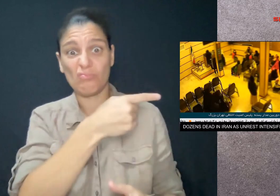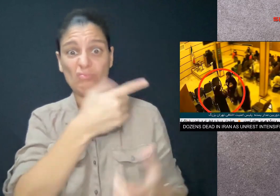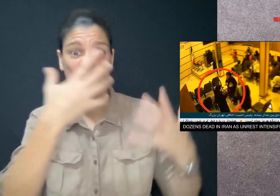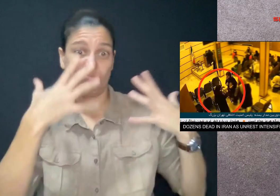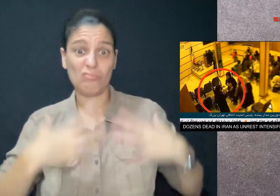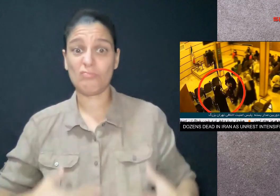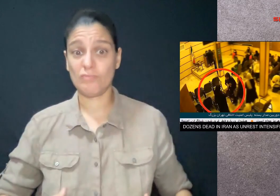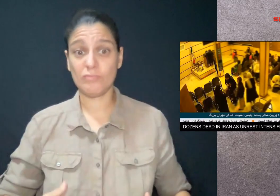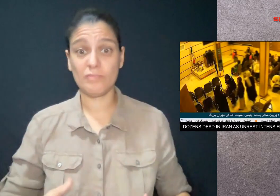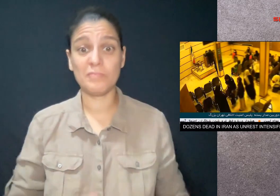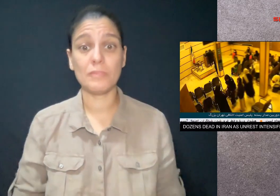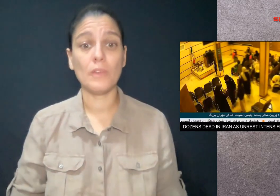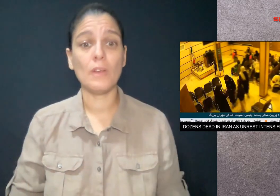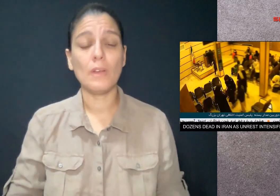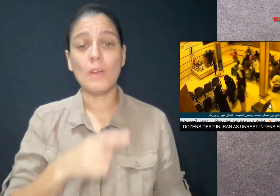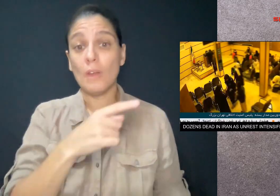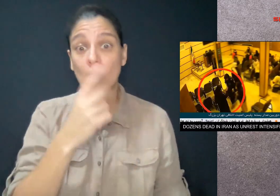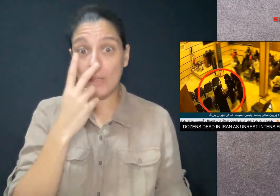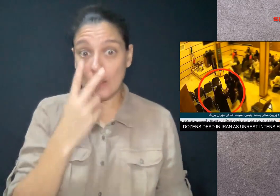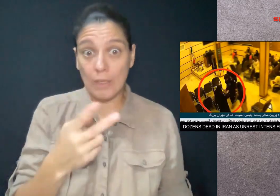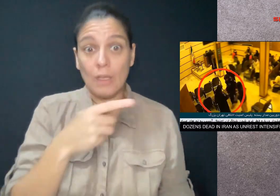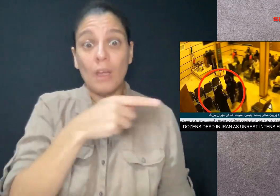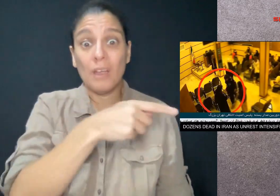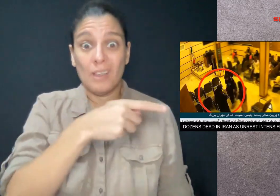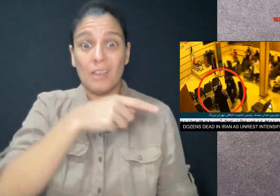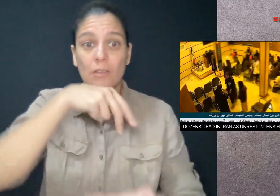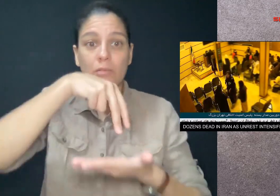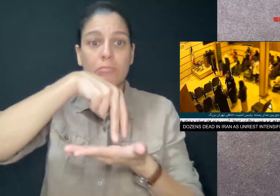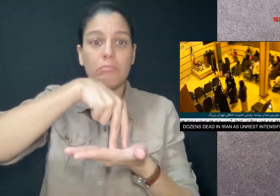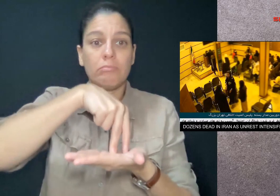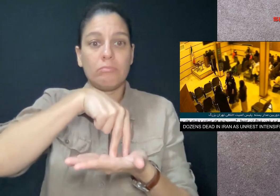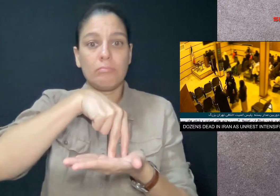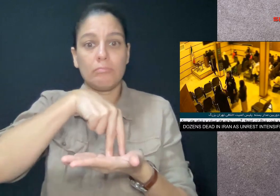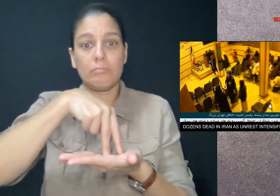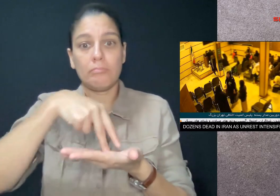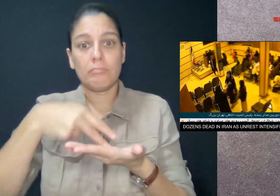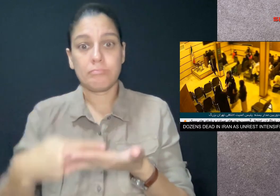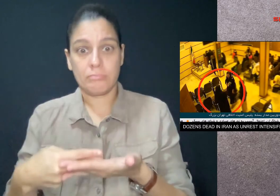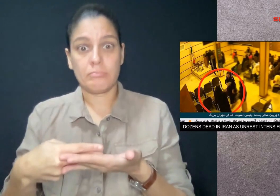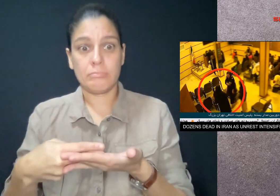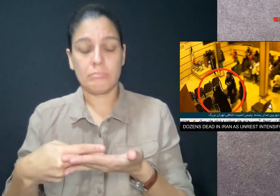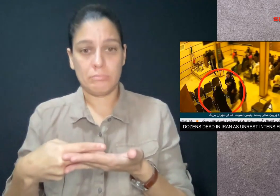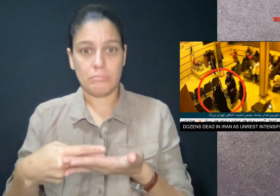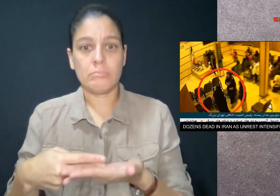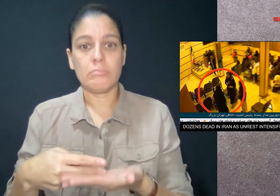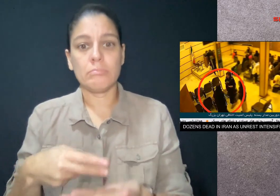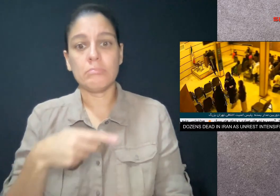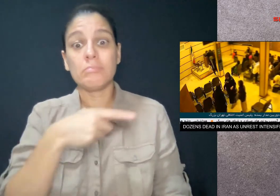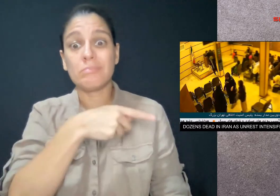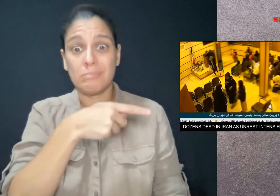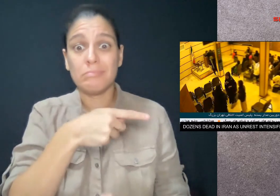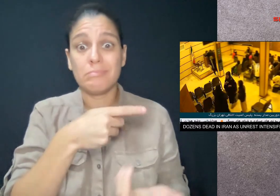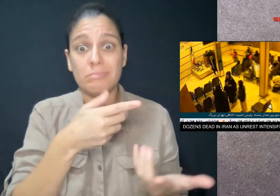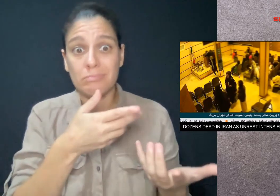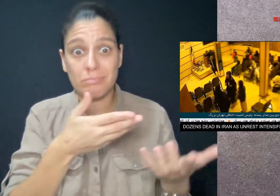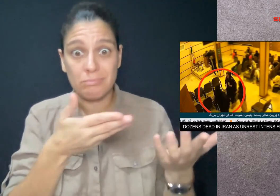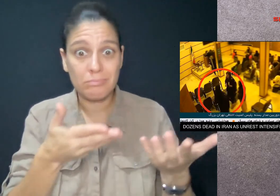expert who touches Amini's clothes. Then you see Amini collapsing to the floor. She fell into a coma